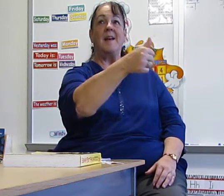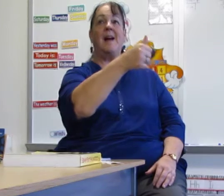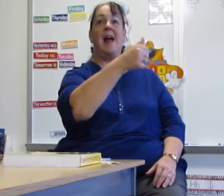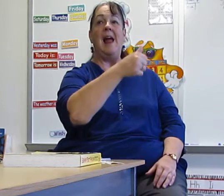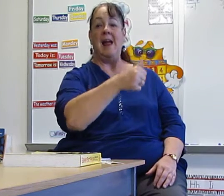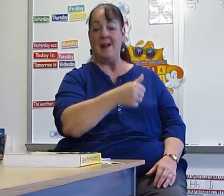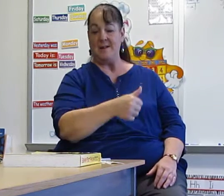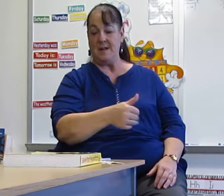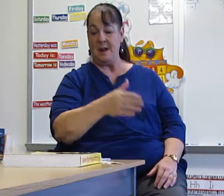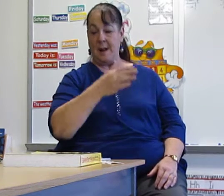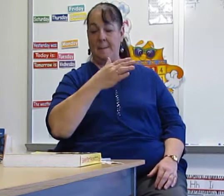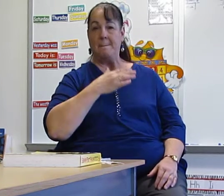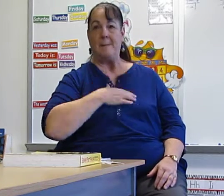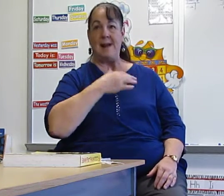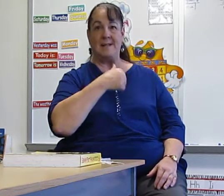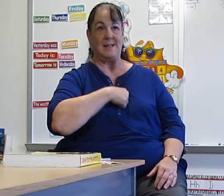And myself.